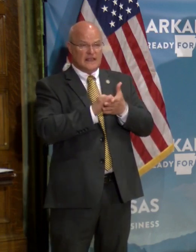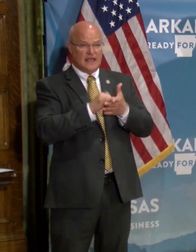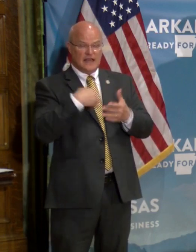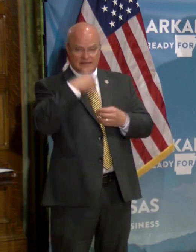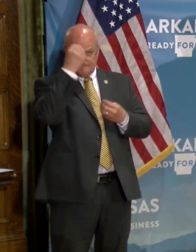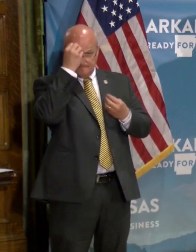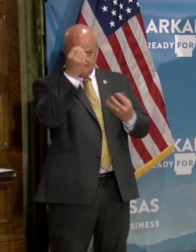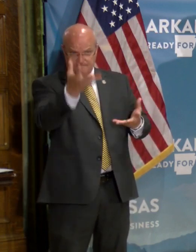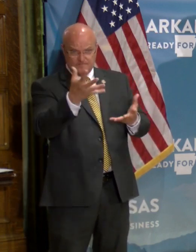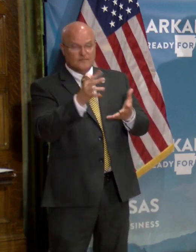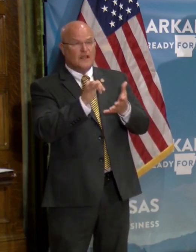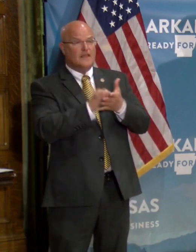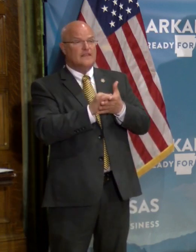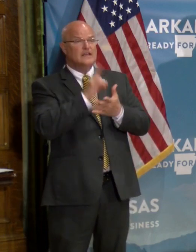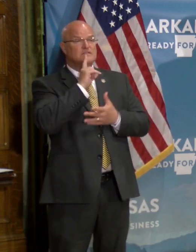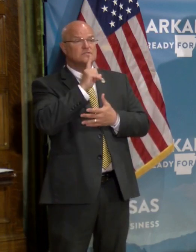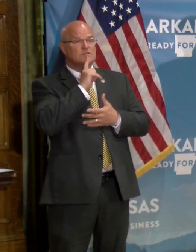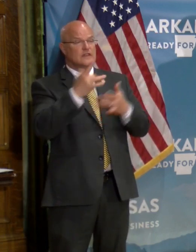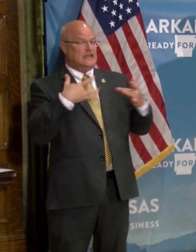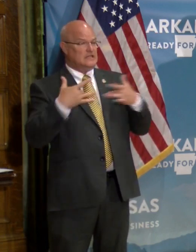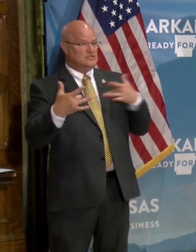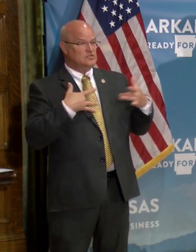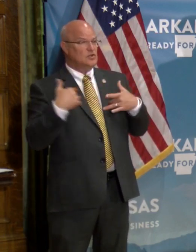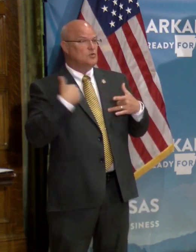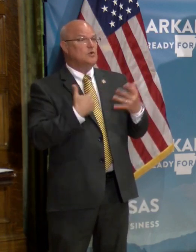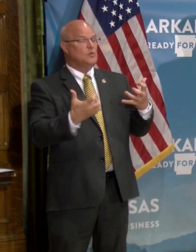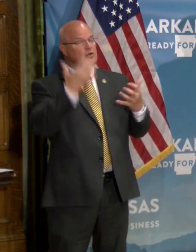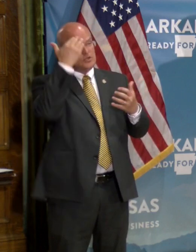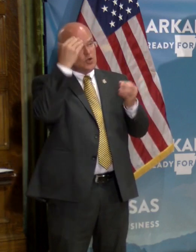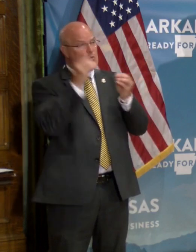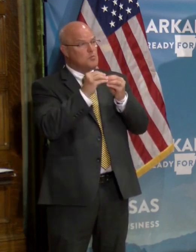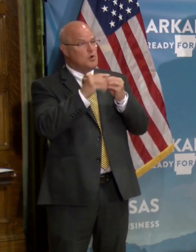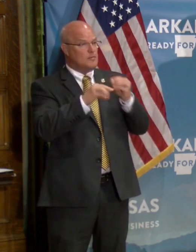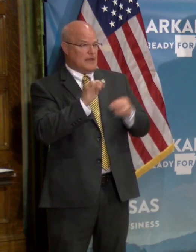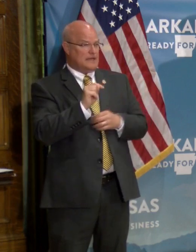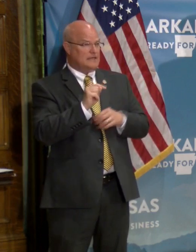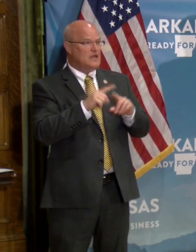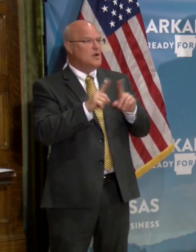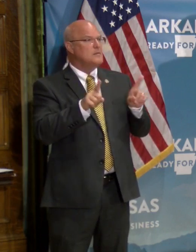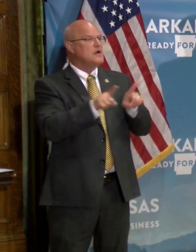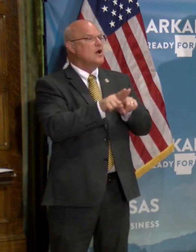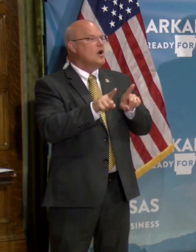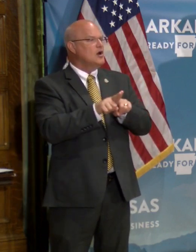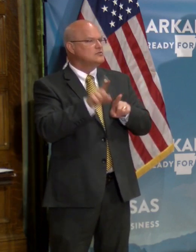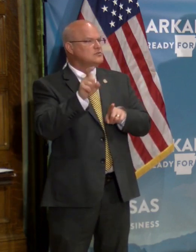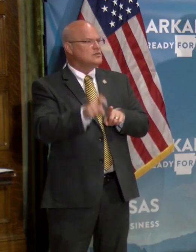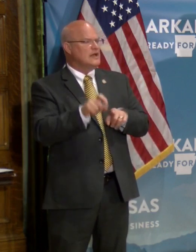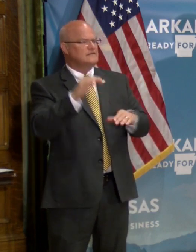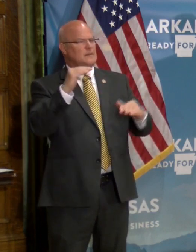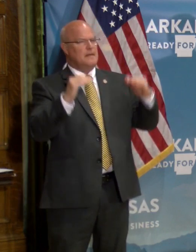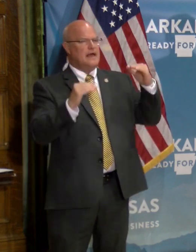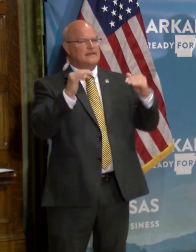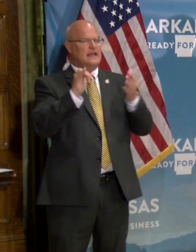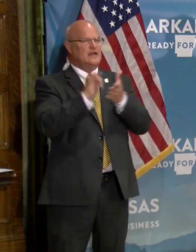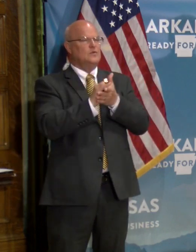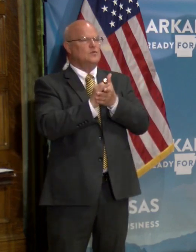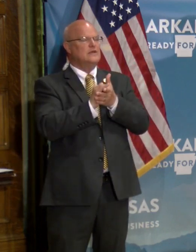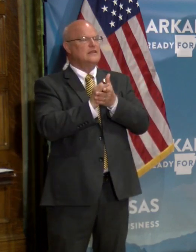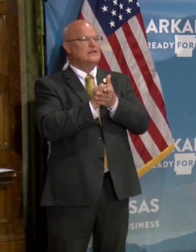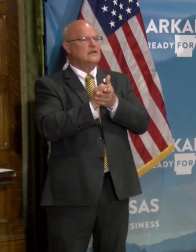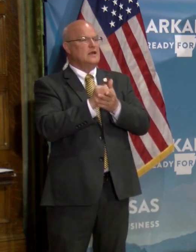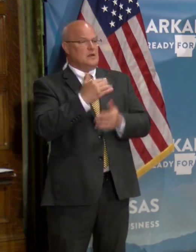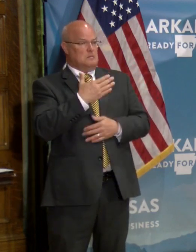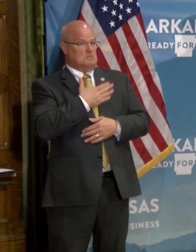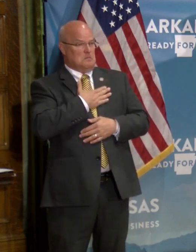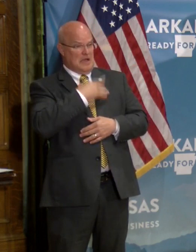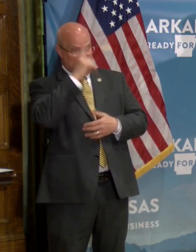I've indicated that that certainly is a concern. We want to know more about it, but I also, you have to balance that with, uh,